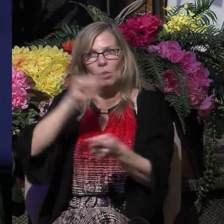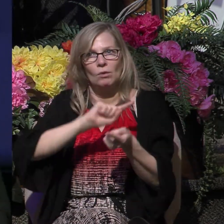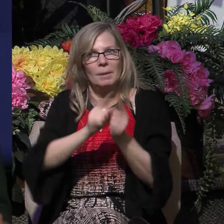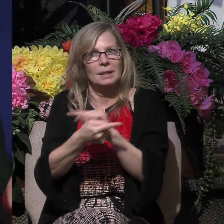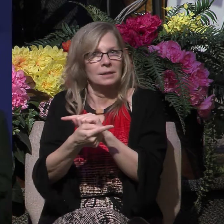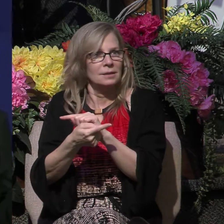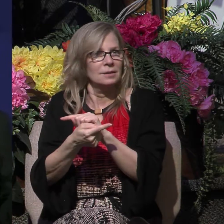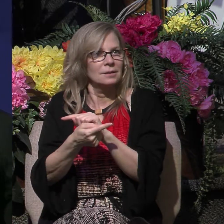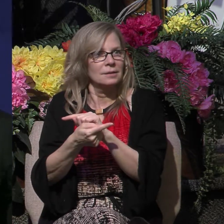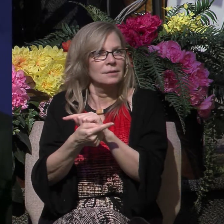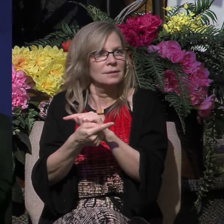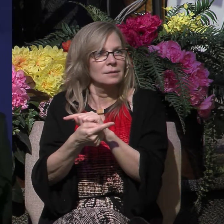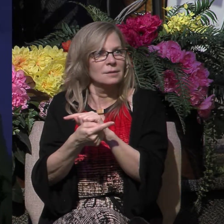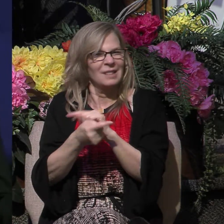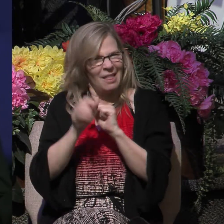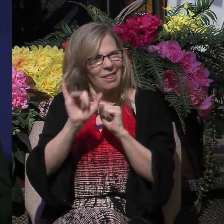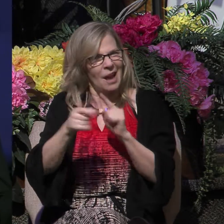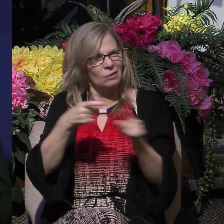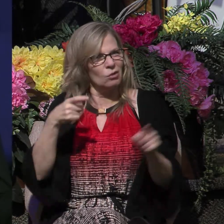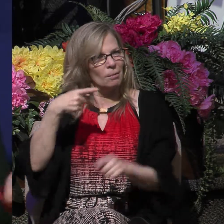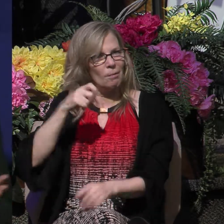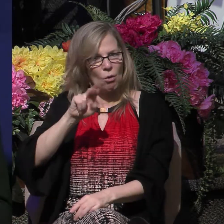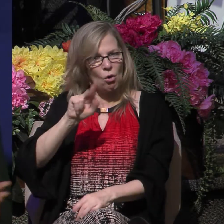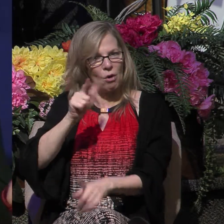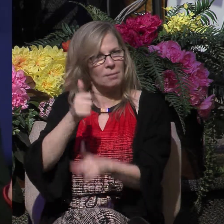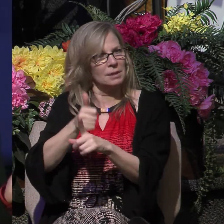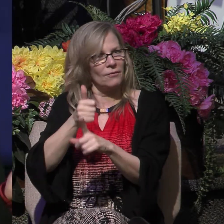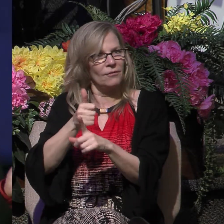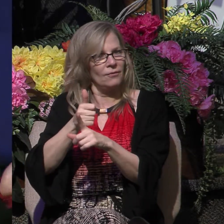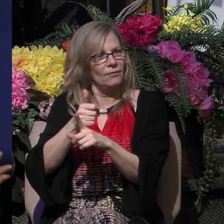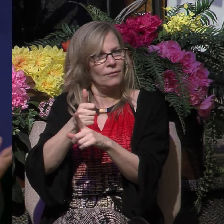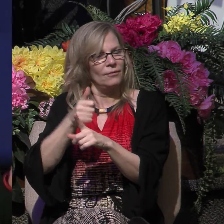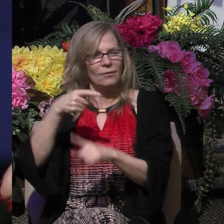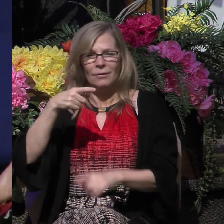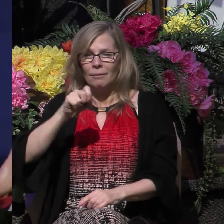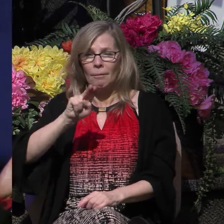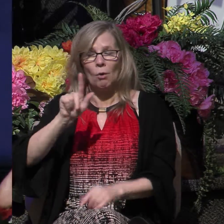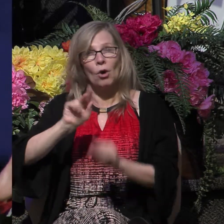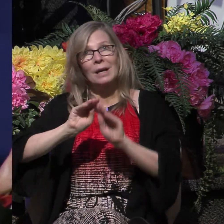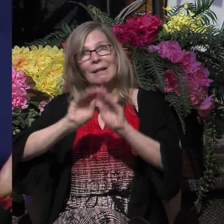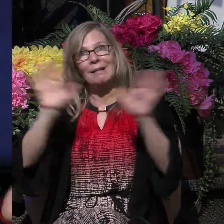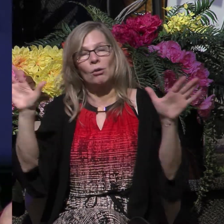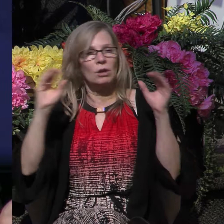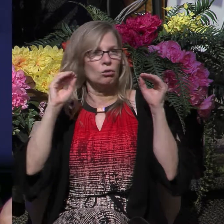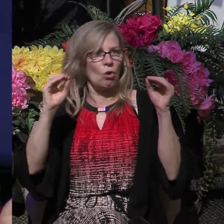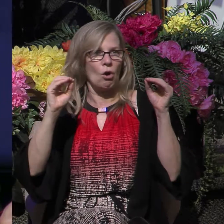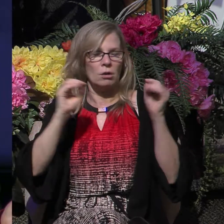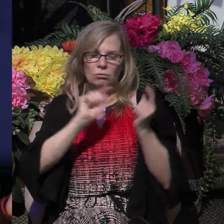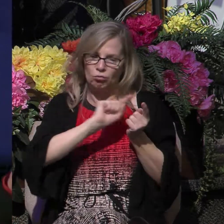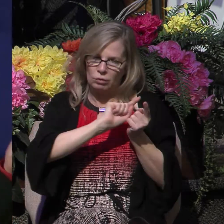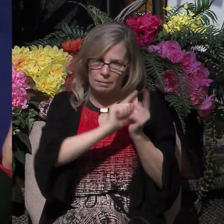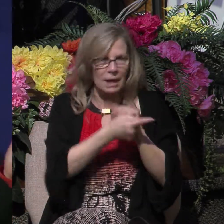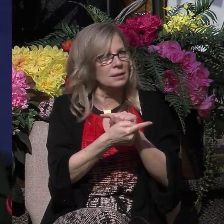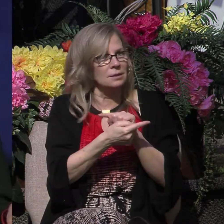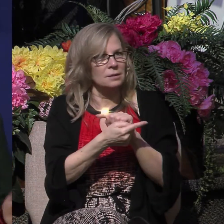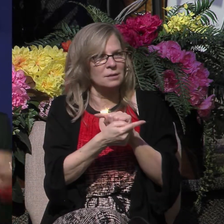You have it from Paul. Paul so very clearly taught repentance as an essential